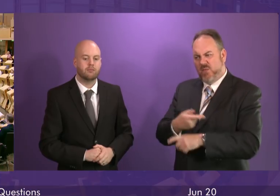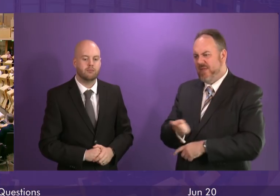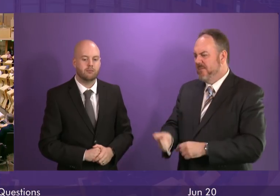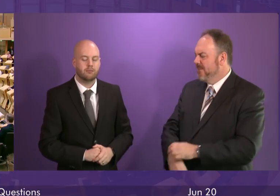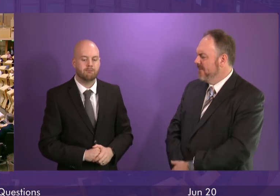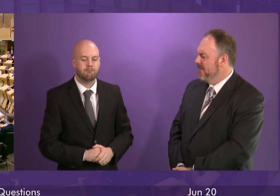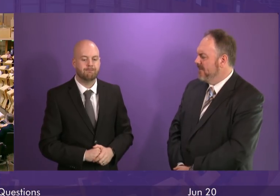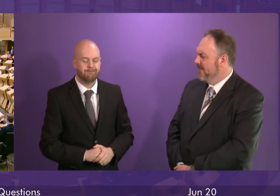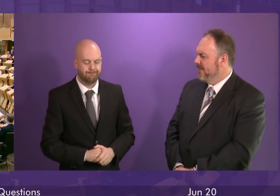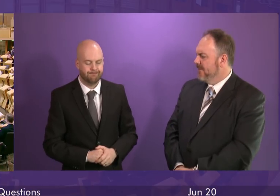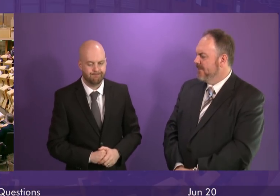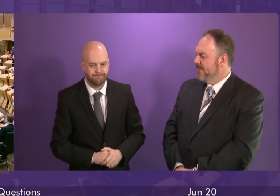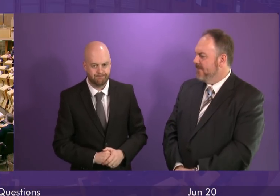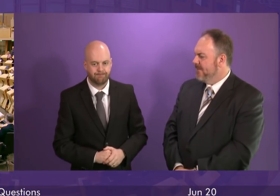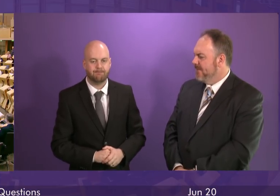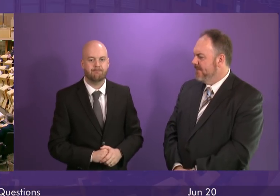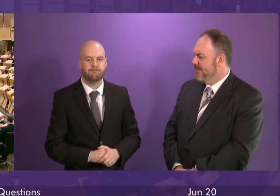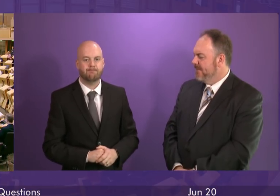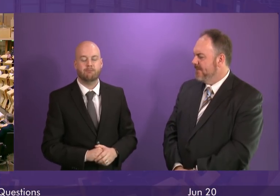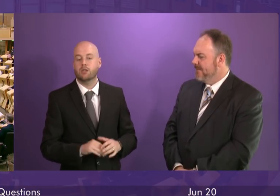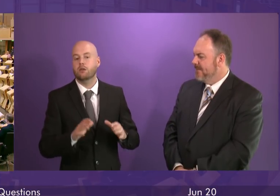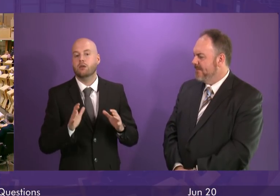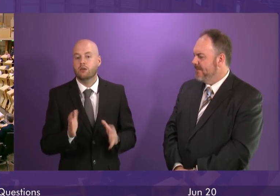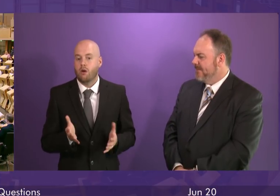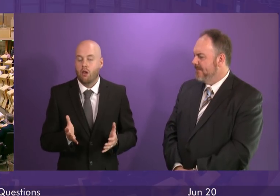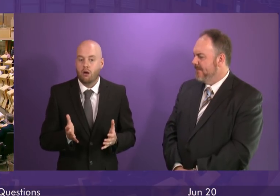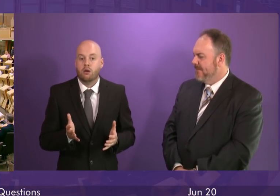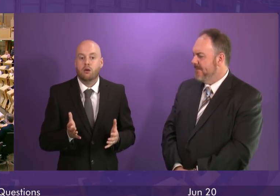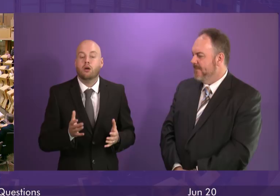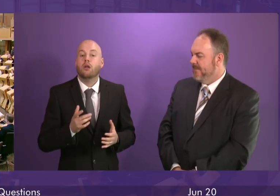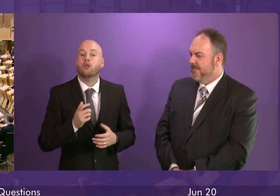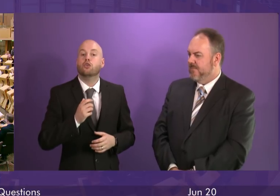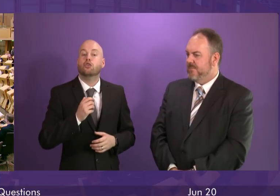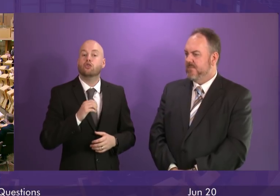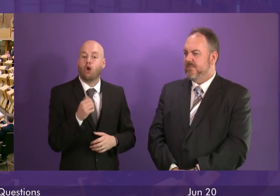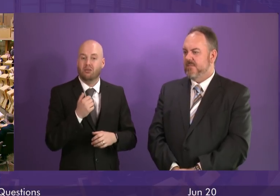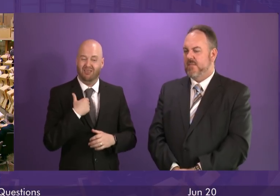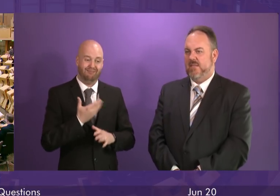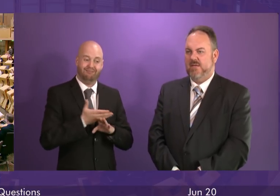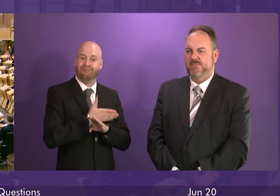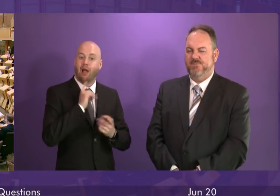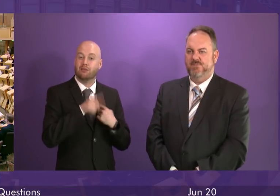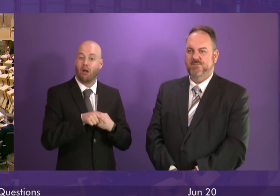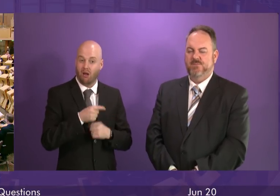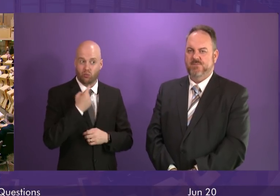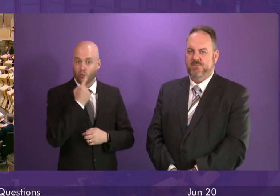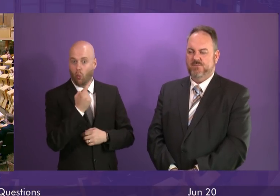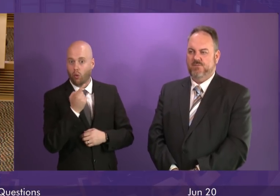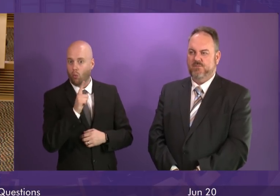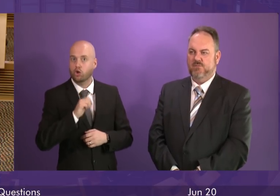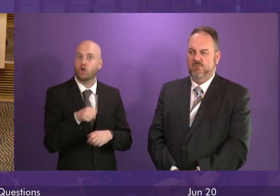First Minister. Well my initial answer set out what the Scottish Government is doing. Early awareness